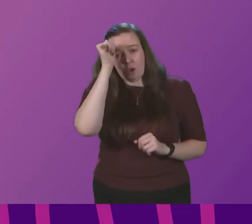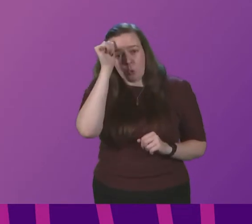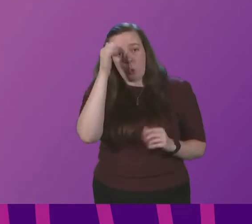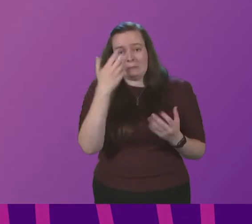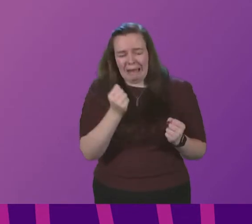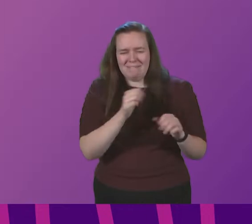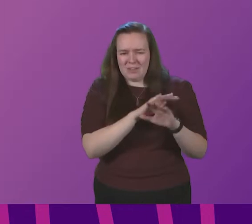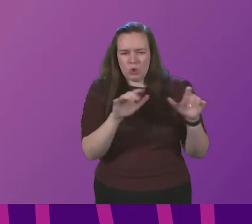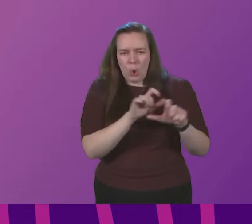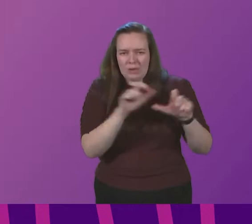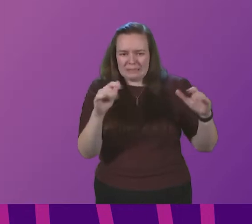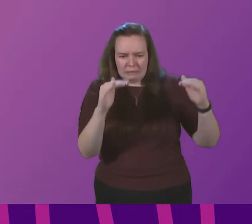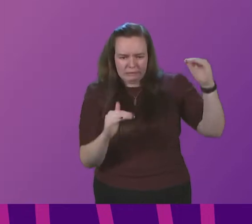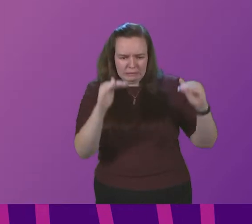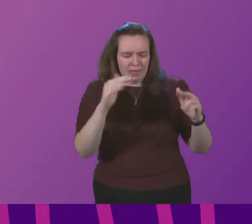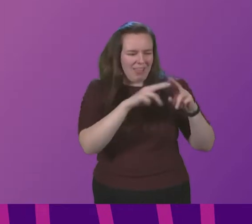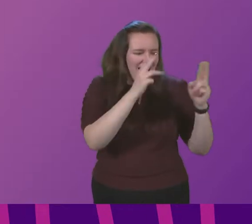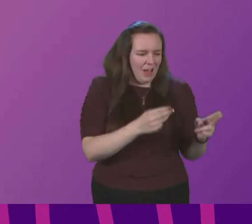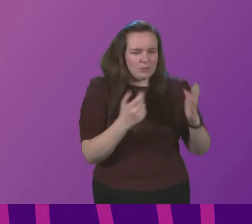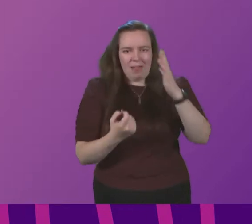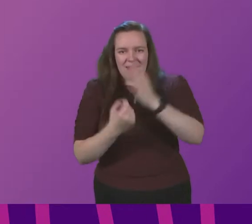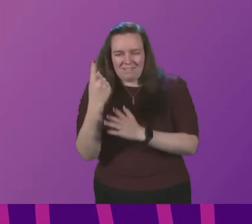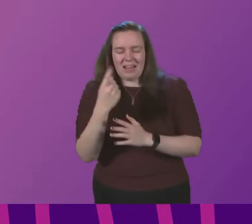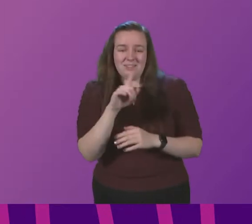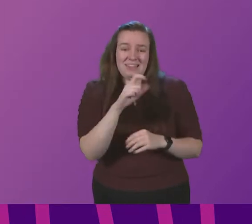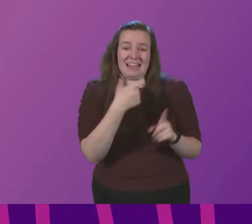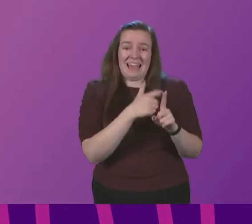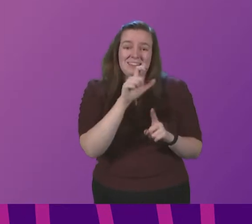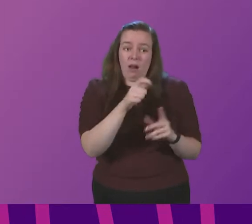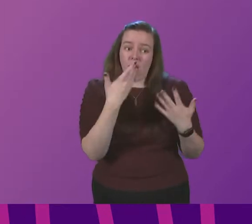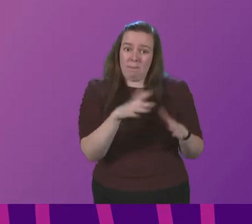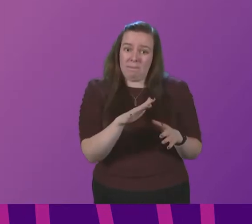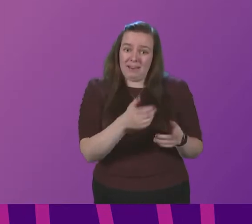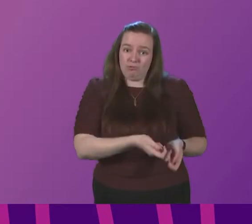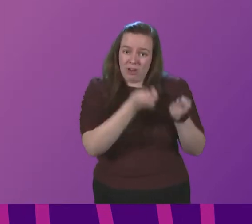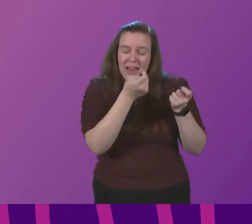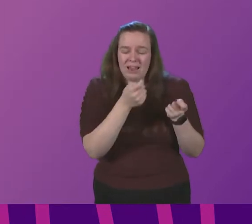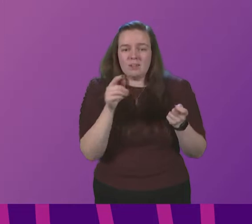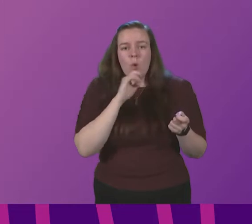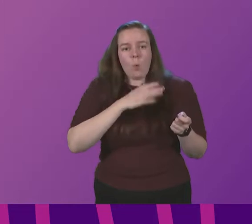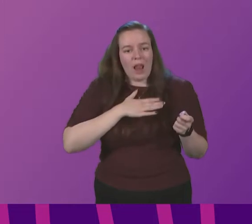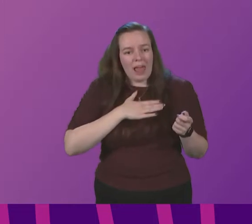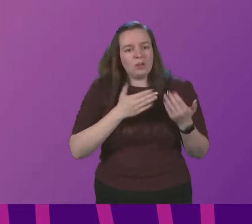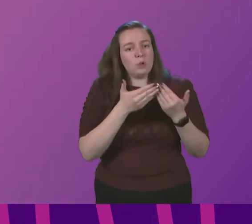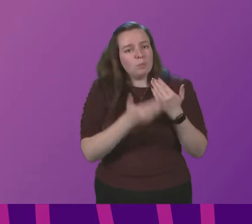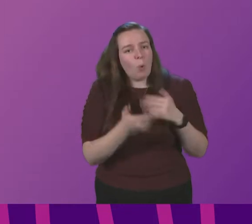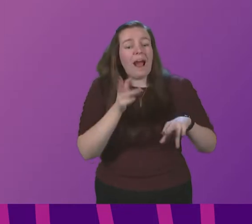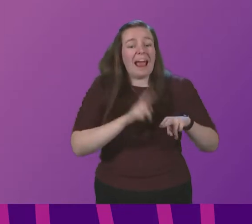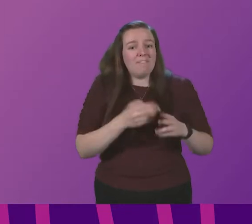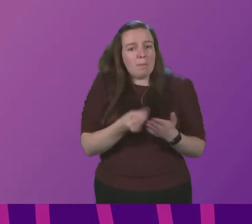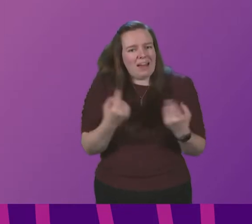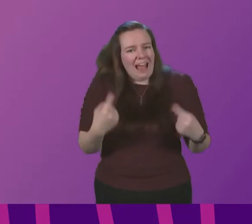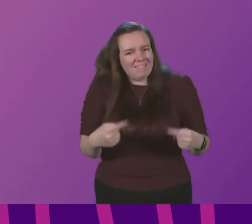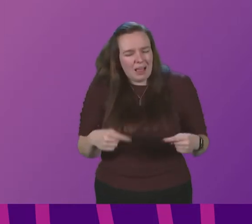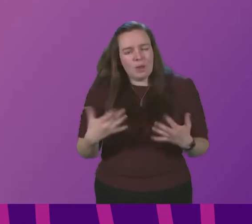inconsistency between the household and the events gathering as Katie Clark has just pointed out and that she would like to go further if money is available